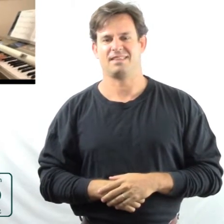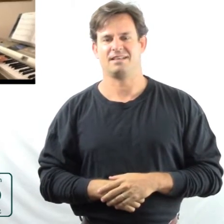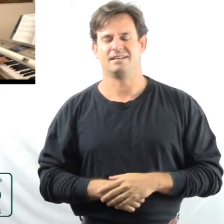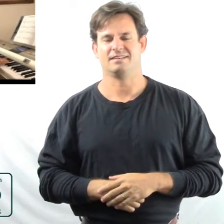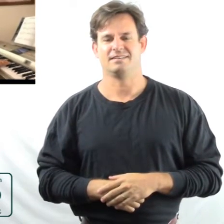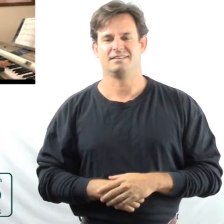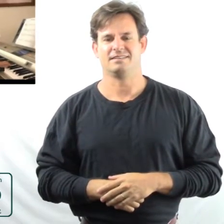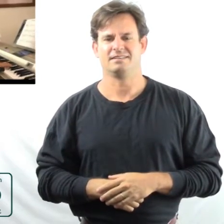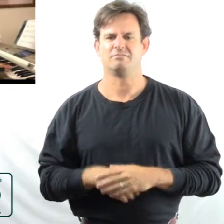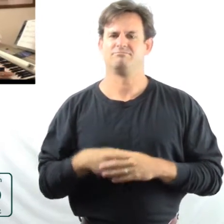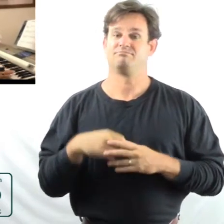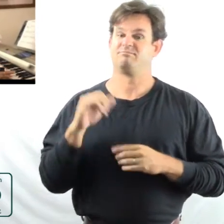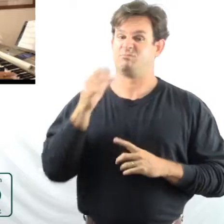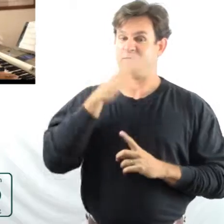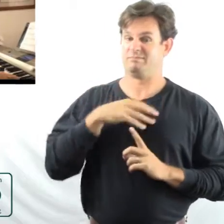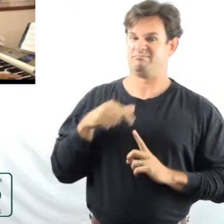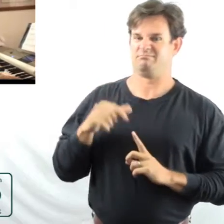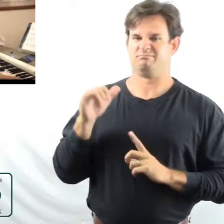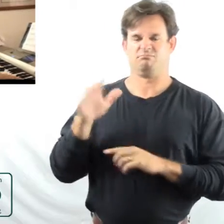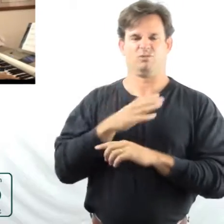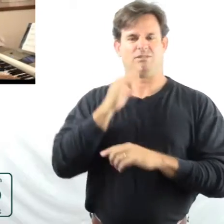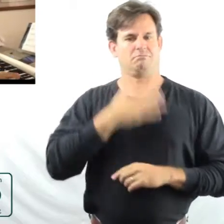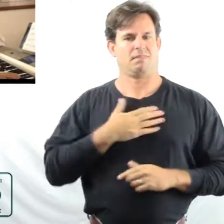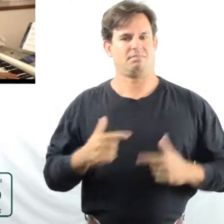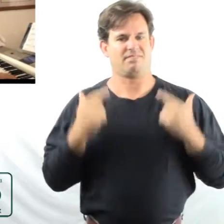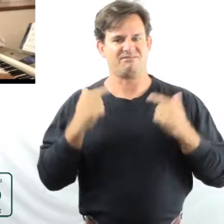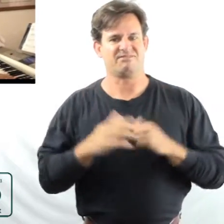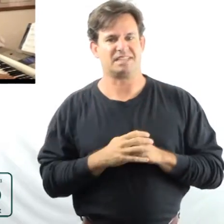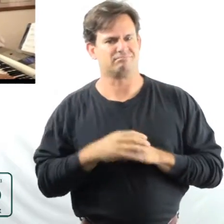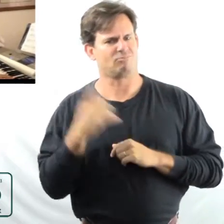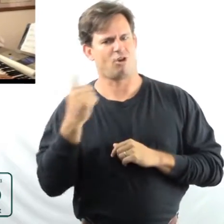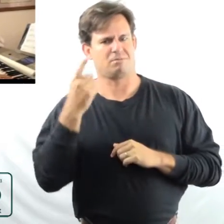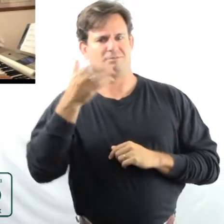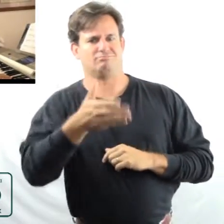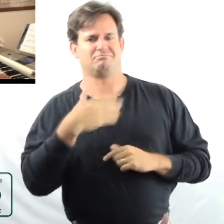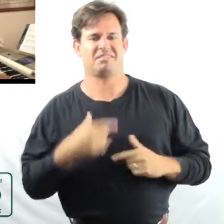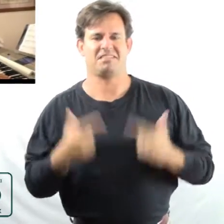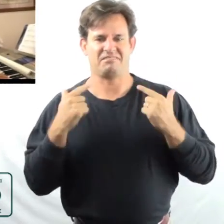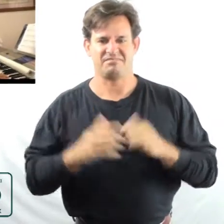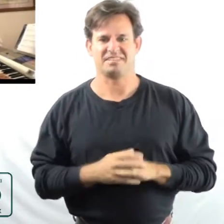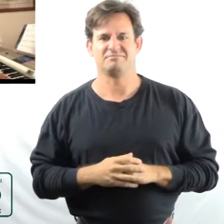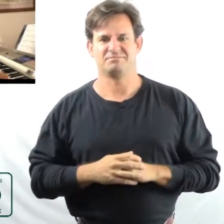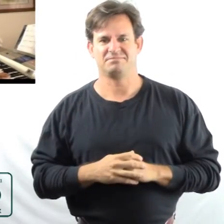Well, music is my life. It's always been there in my life.